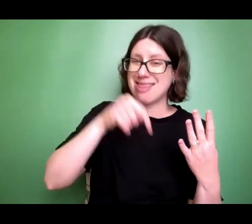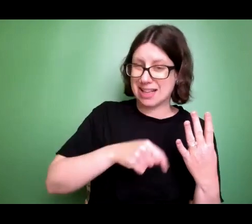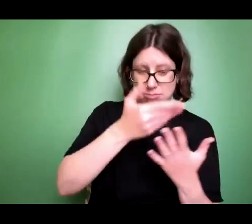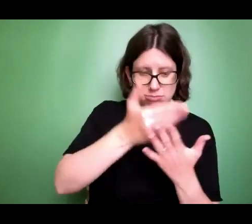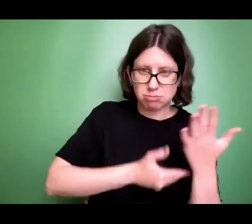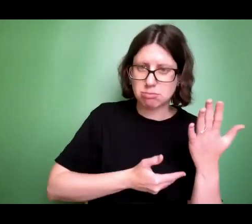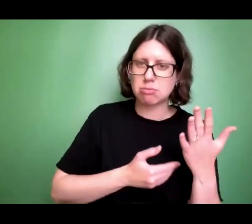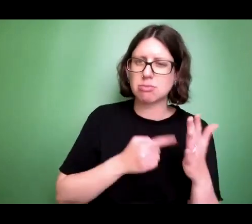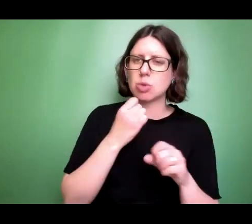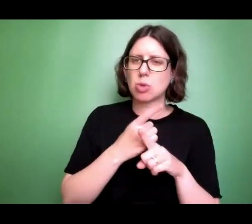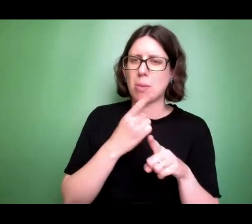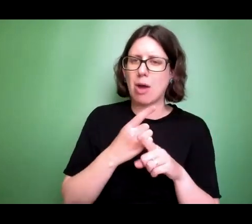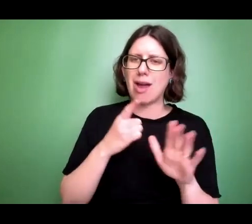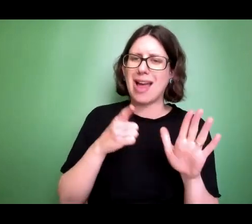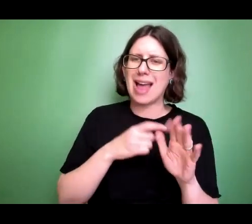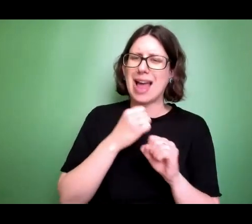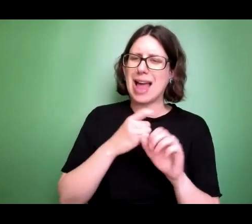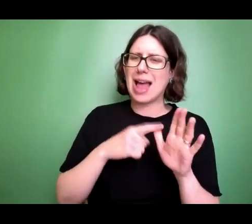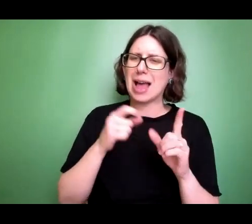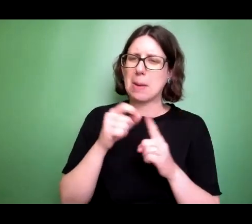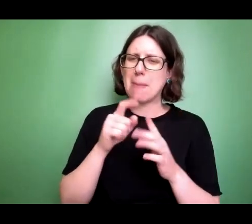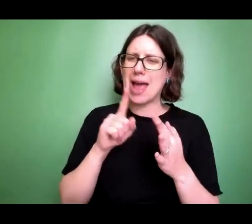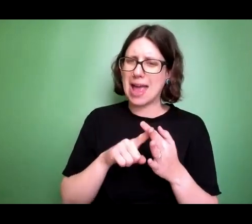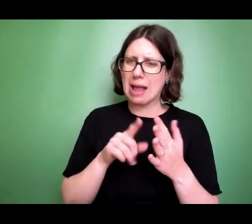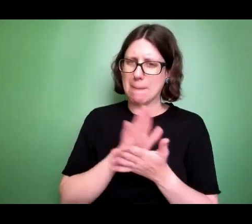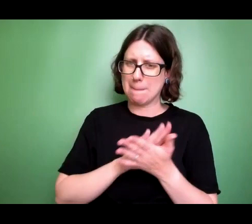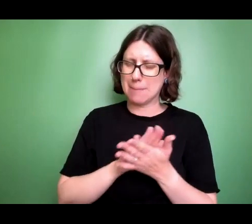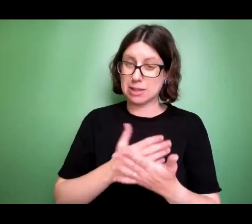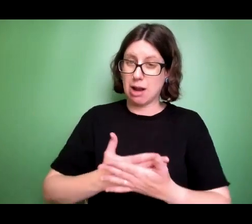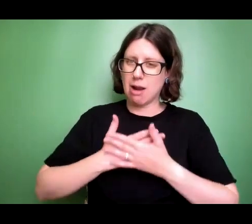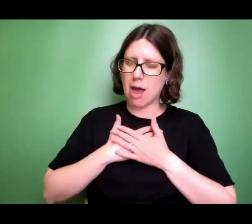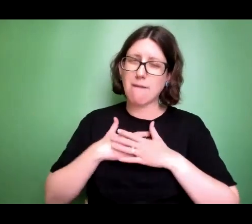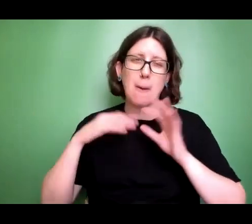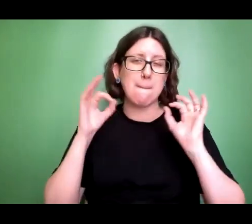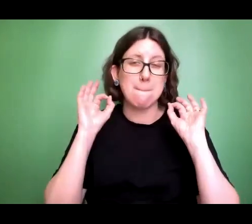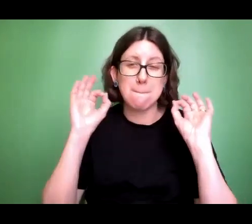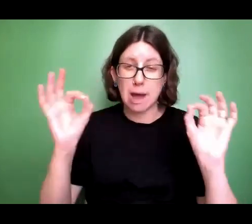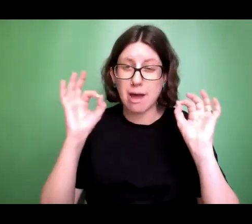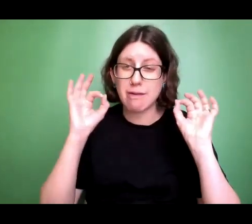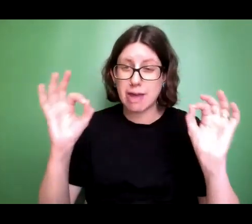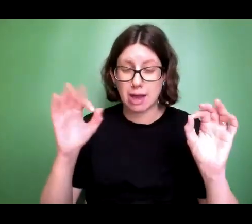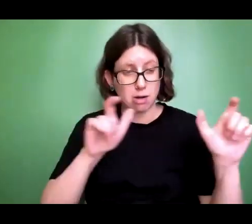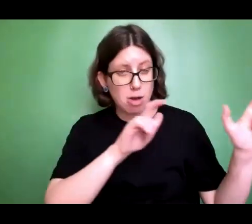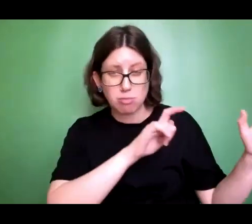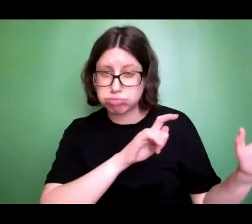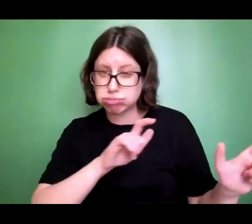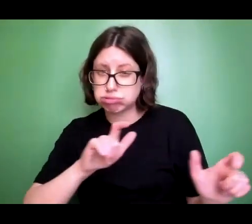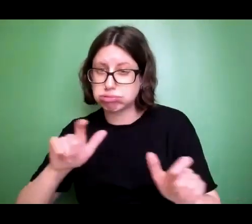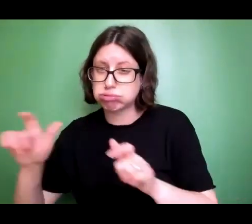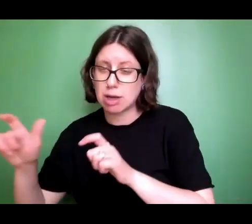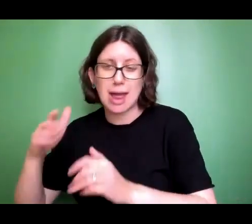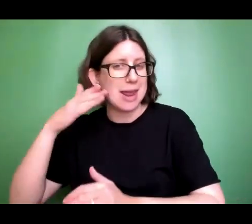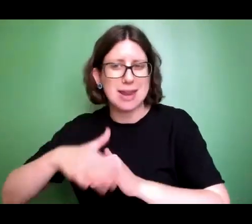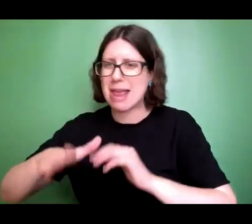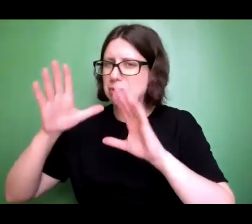And this is, it's a, it's a sacrificial, perfect and unconditional love. And this is the word